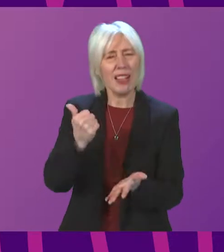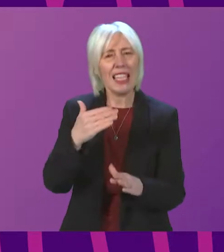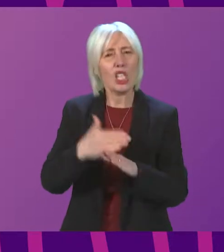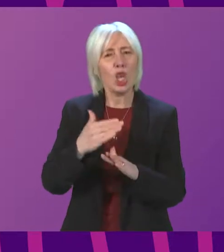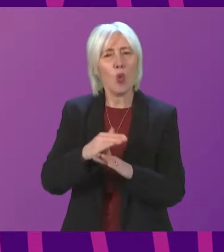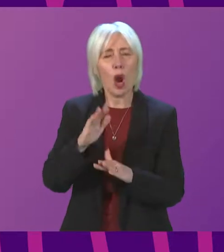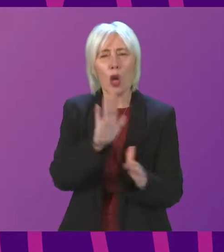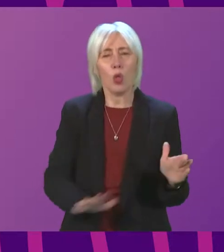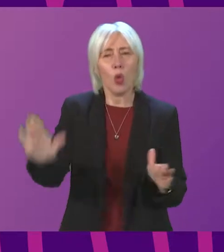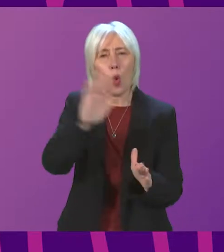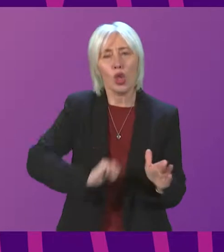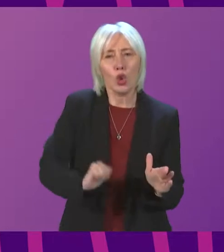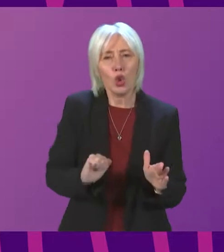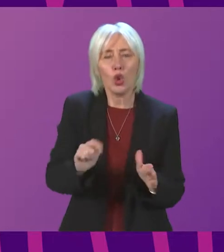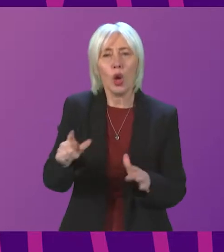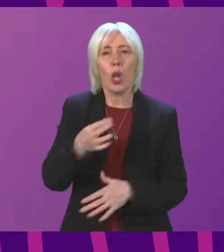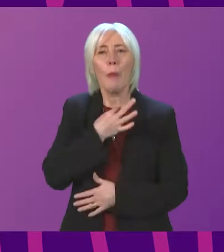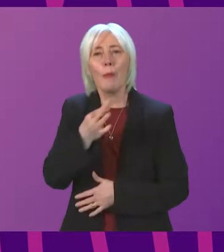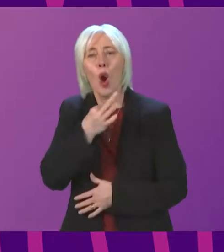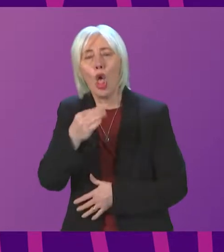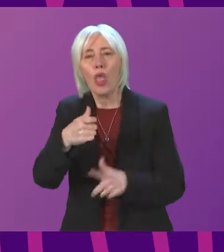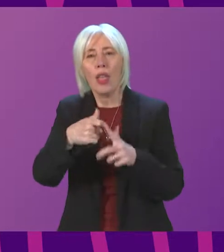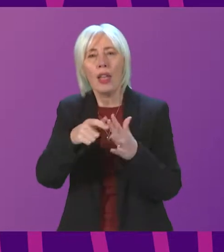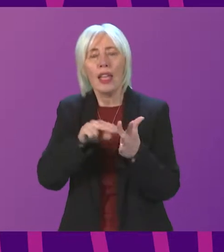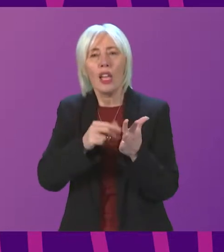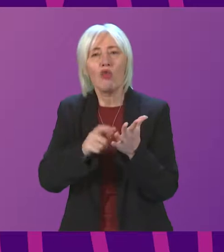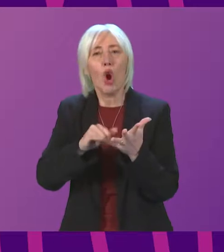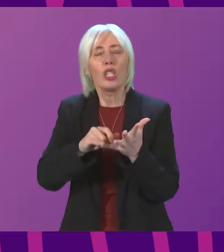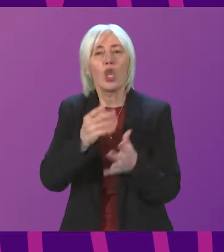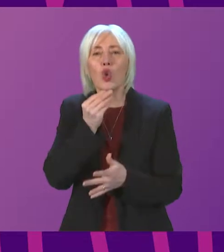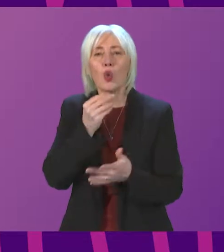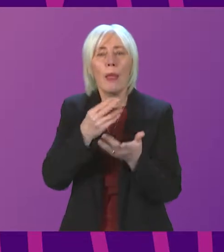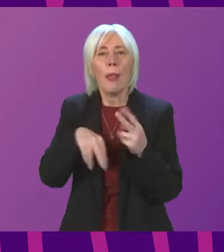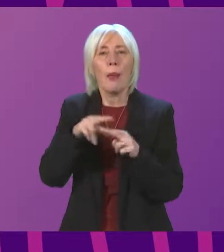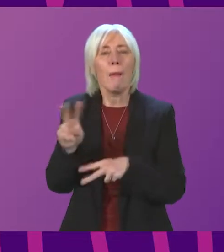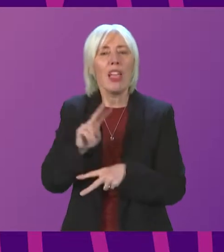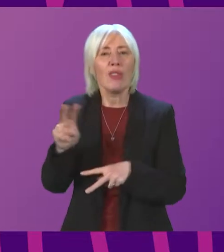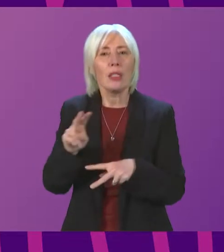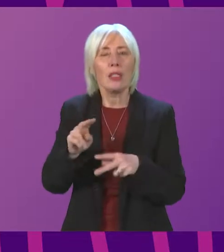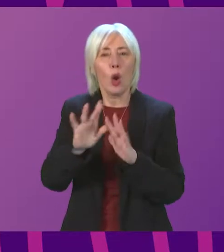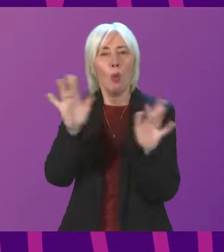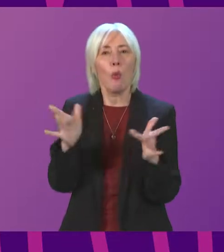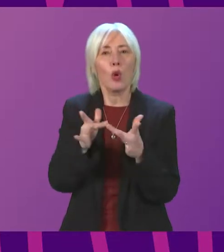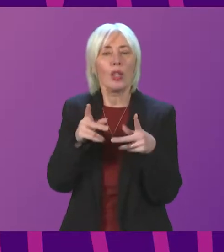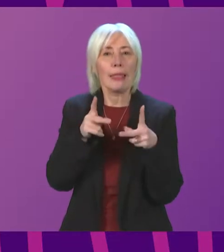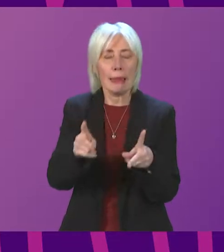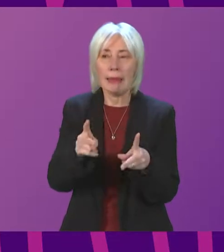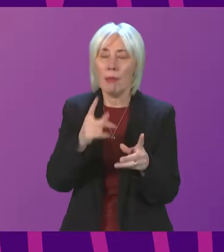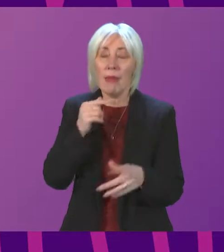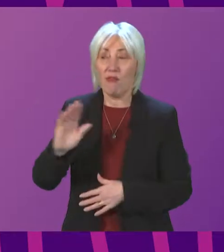across the country, particularly Perth and Kinross who are using the parent portal system to sign up entire age groups across the school.